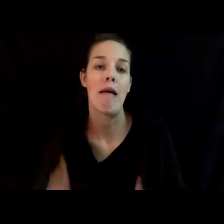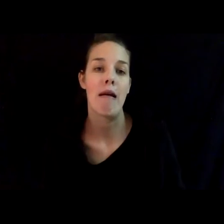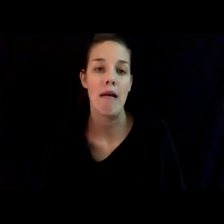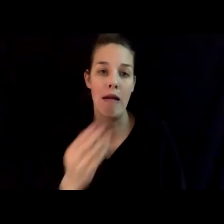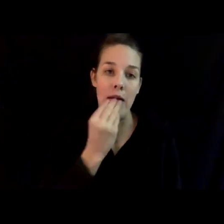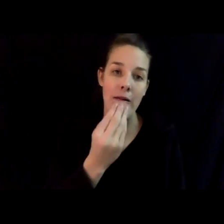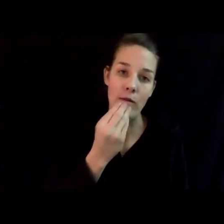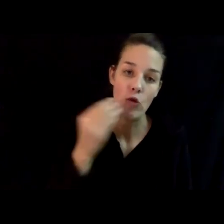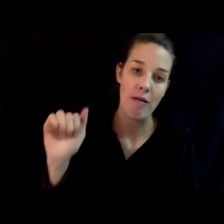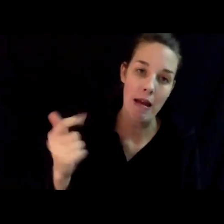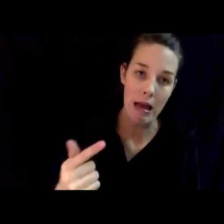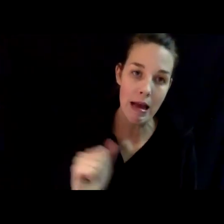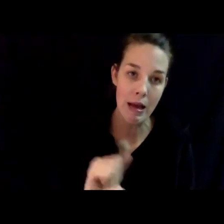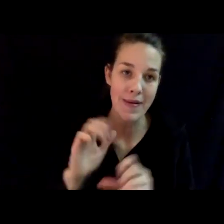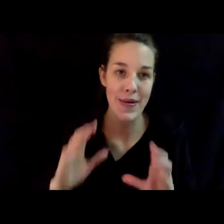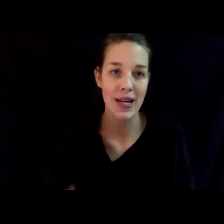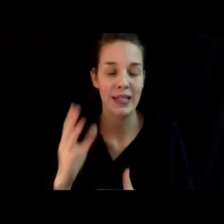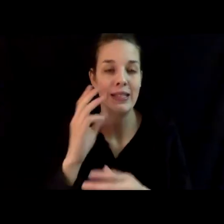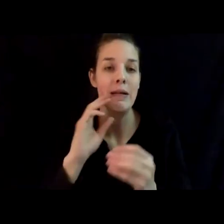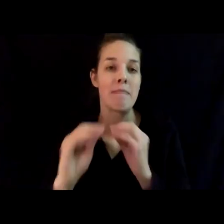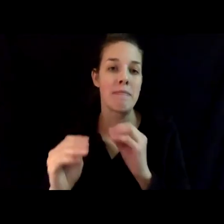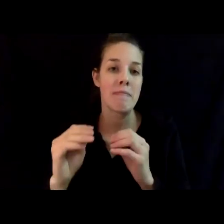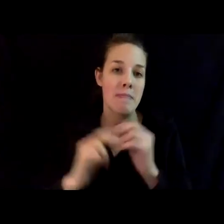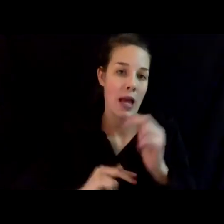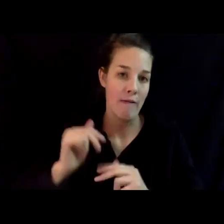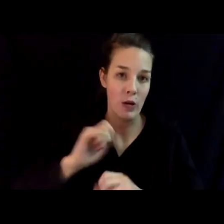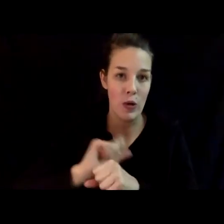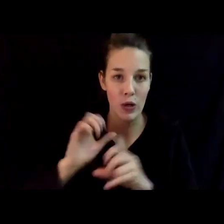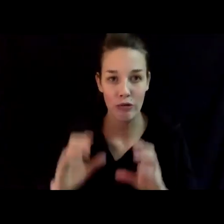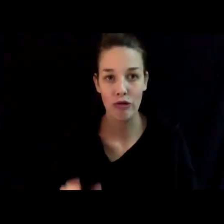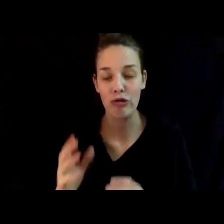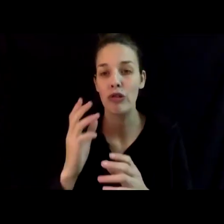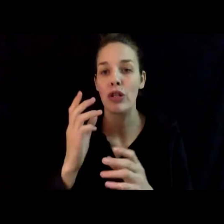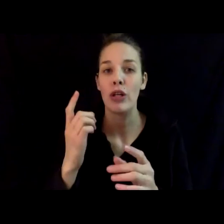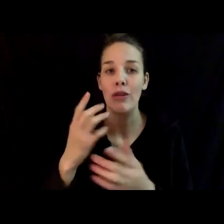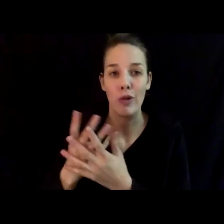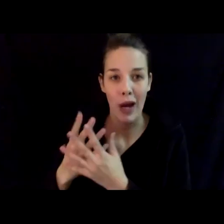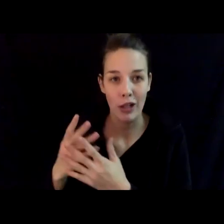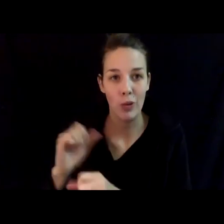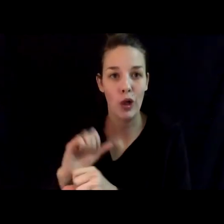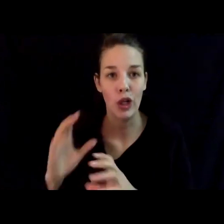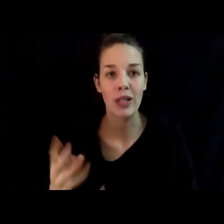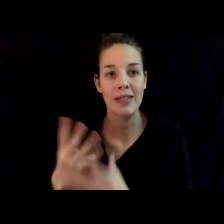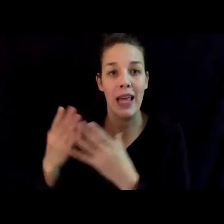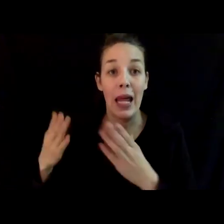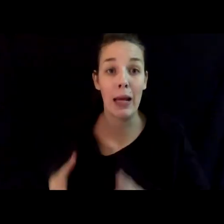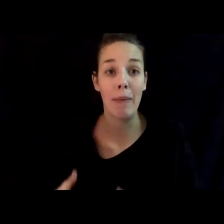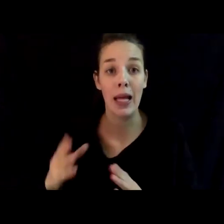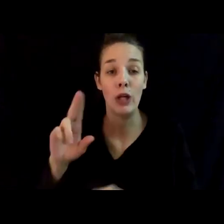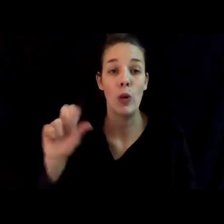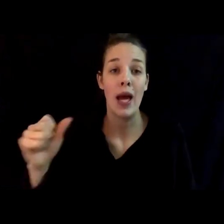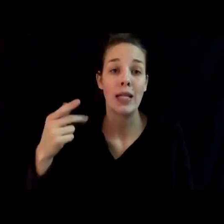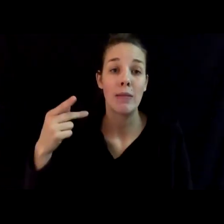ag workers, manufacturing workers, correction workers, and inmates, U.S. postal system